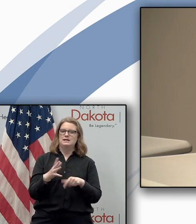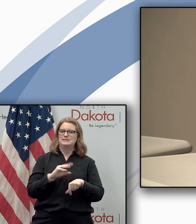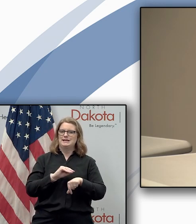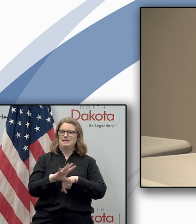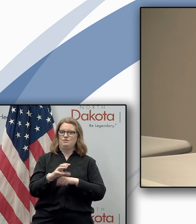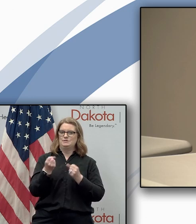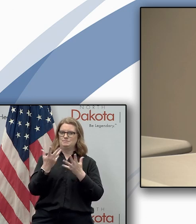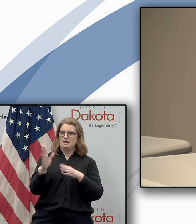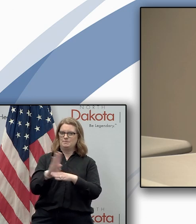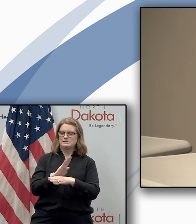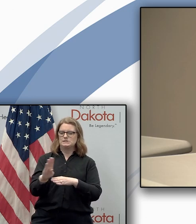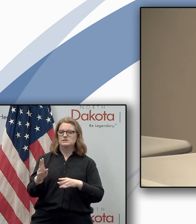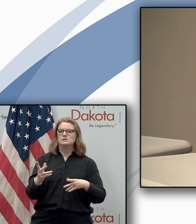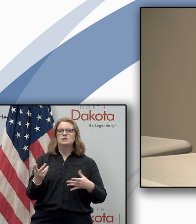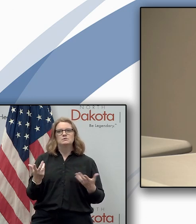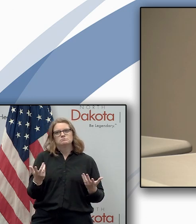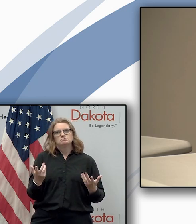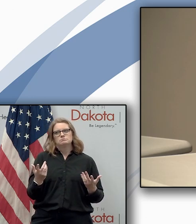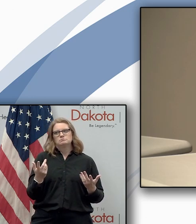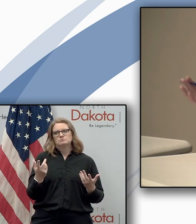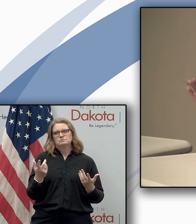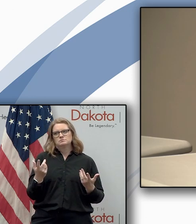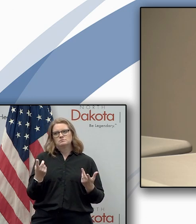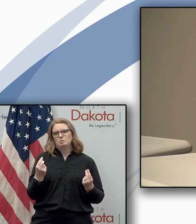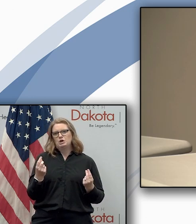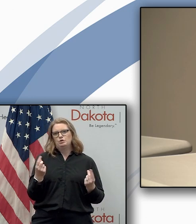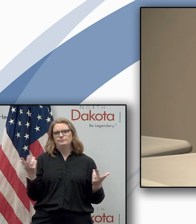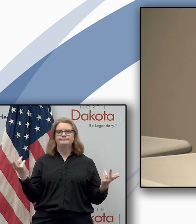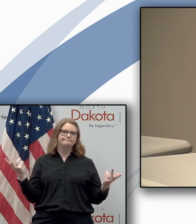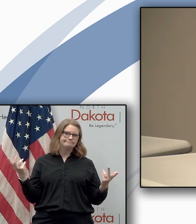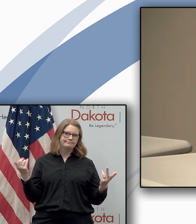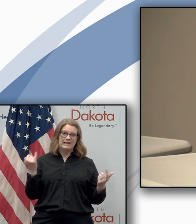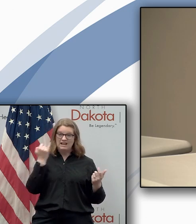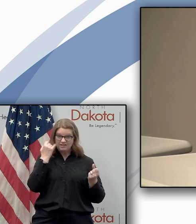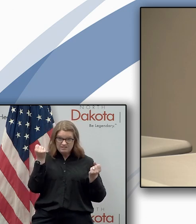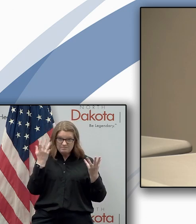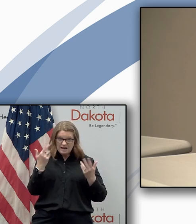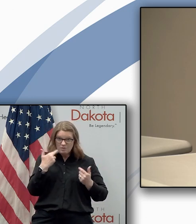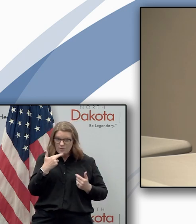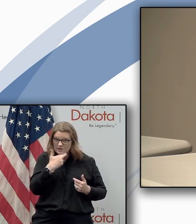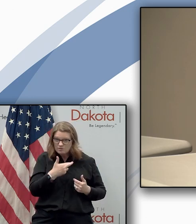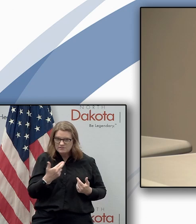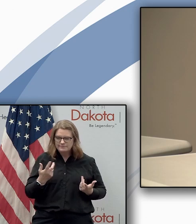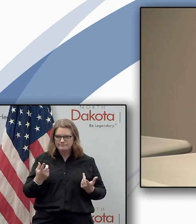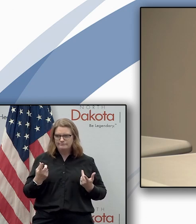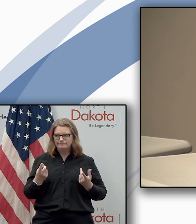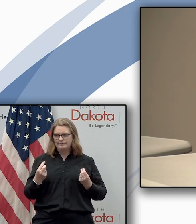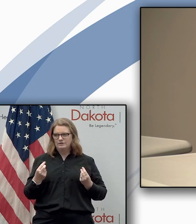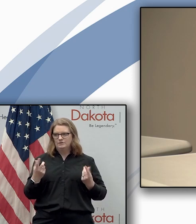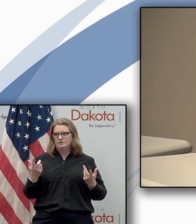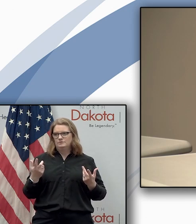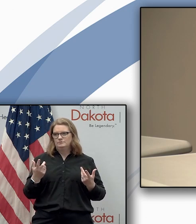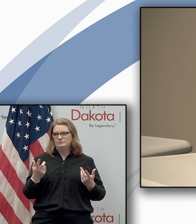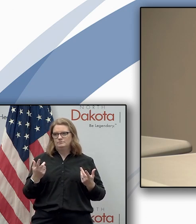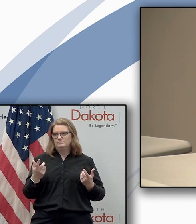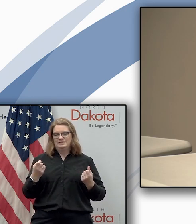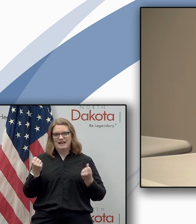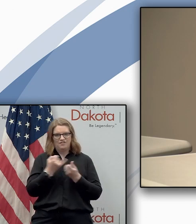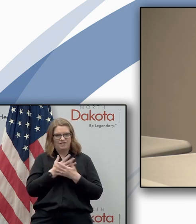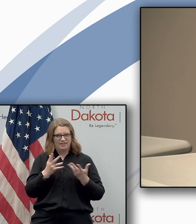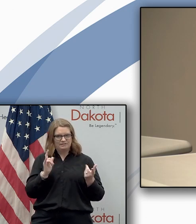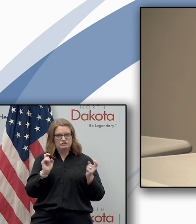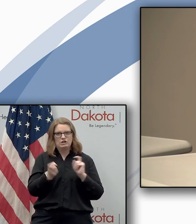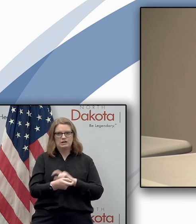what's the what how do you what would you do that you if you're if you have a chain of restaurants what do you do when you have to just redo everything